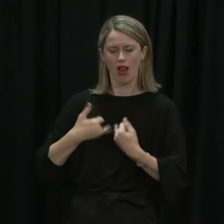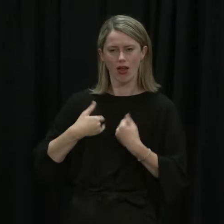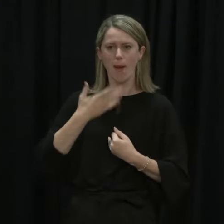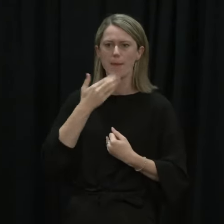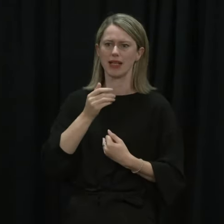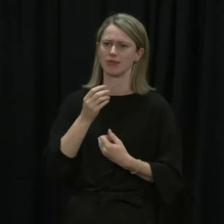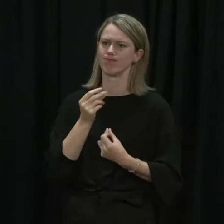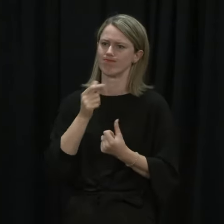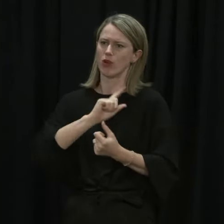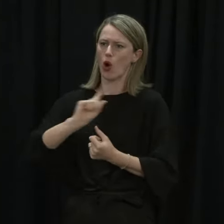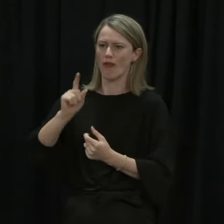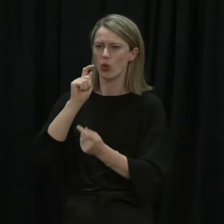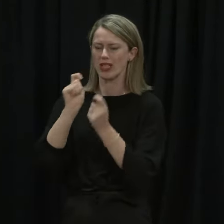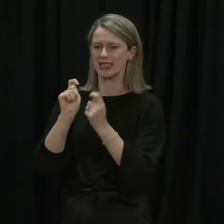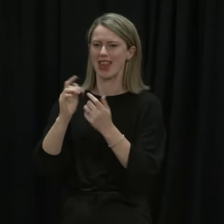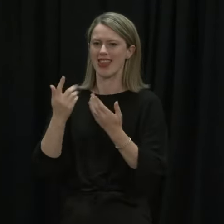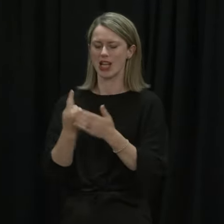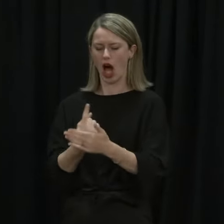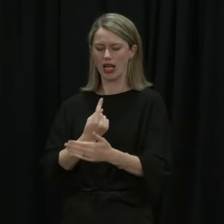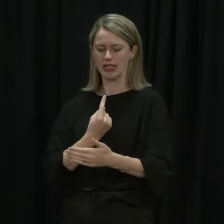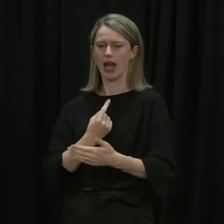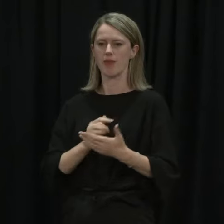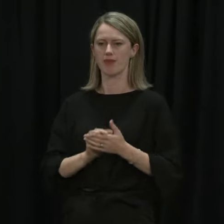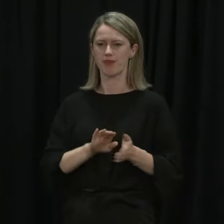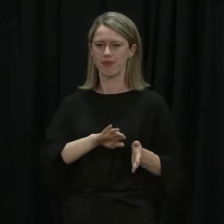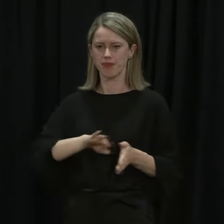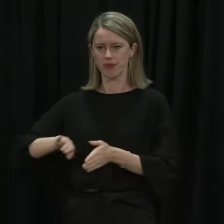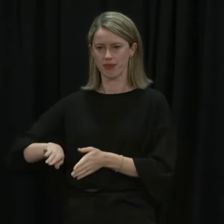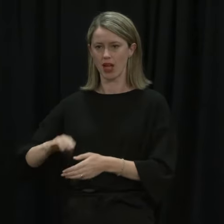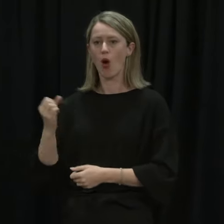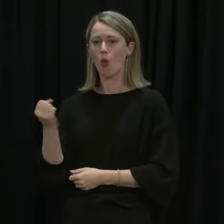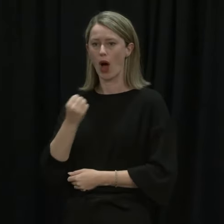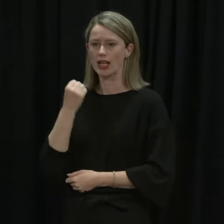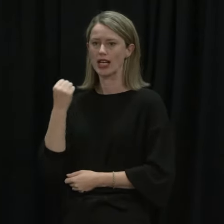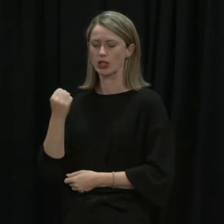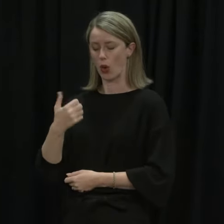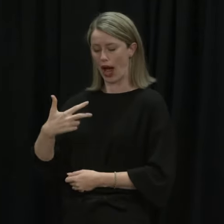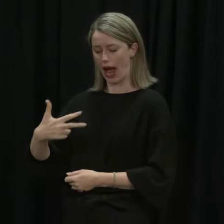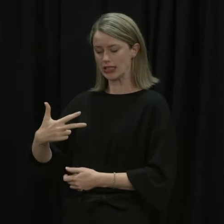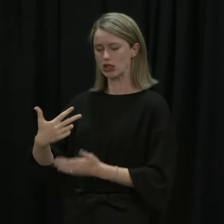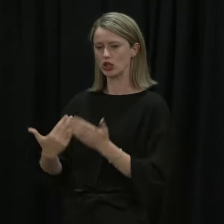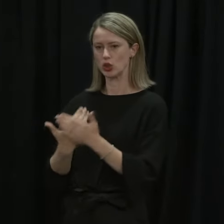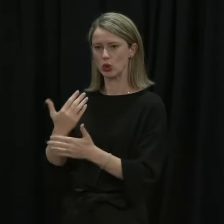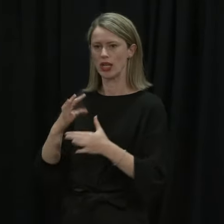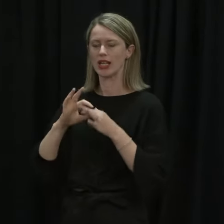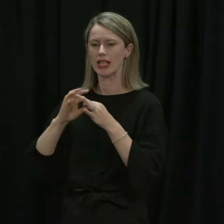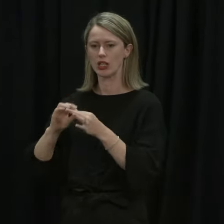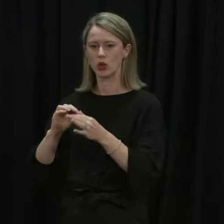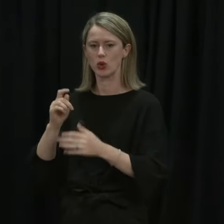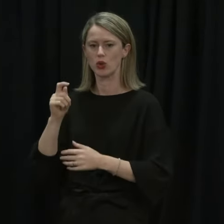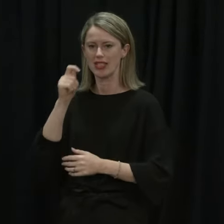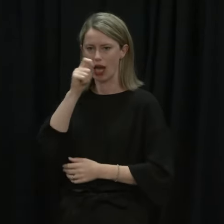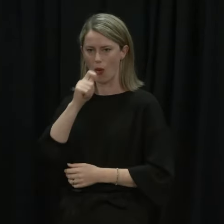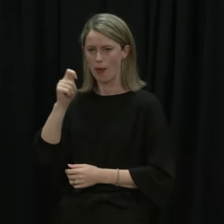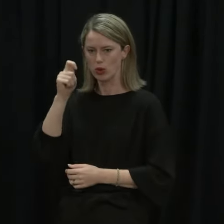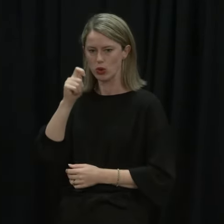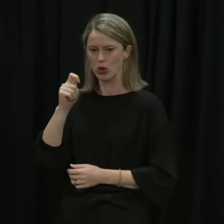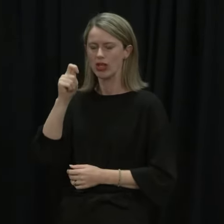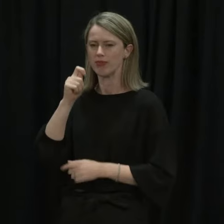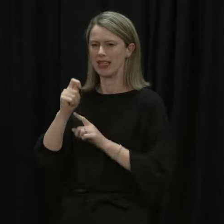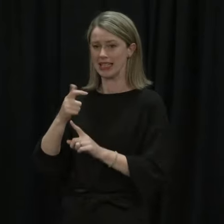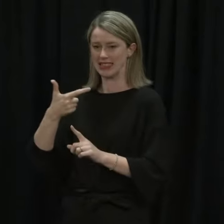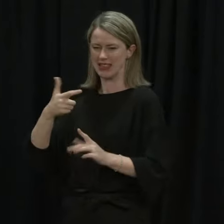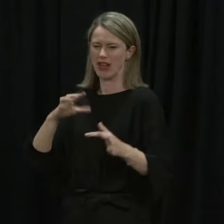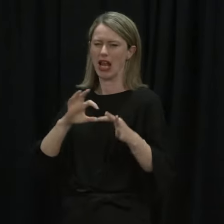receive your result. The eight new cases in Waikato are all around the Te Awa Mutu. Seven have already been linked